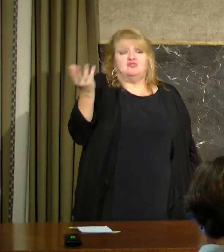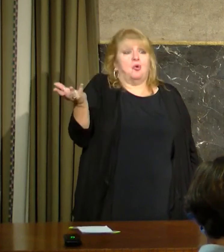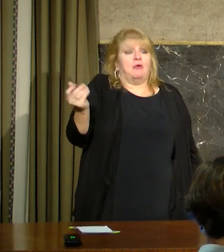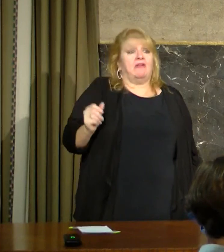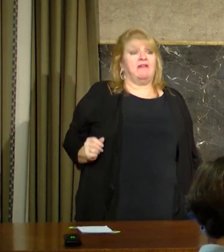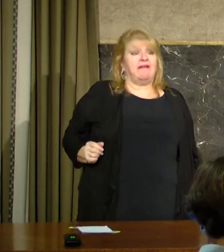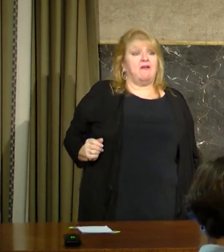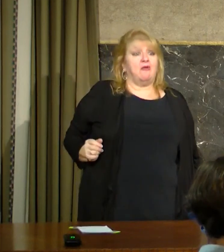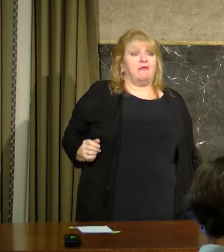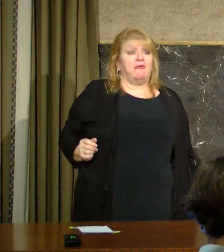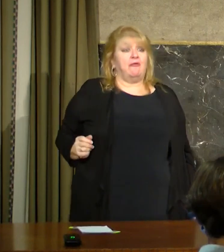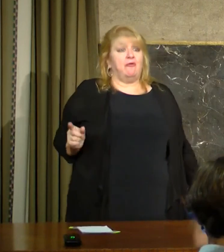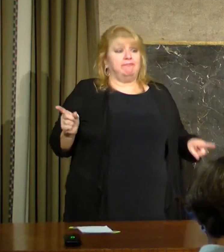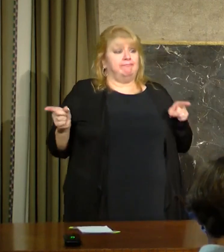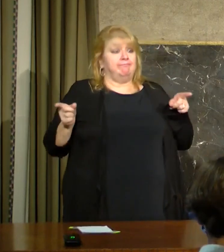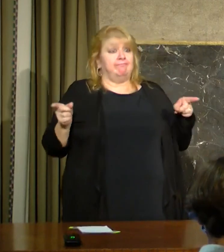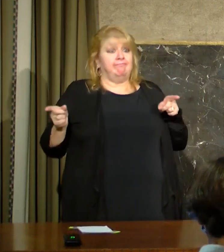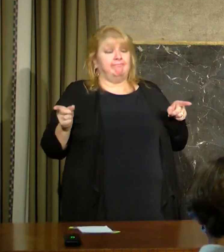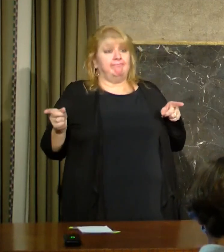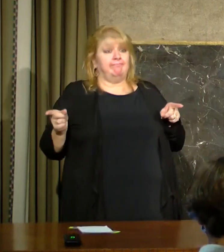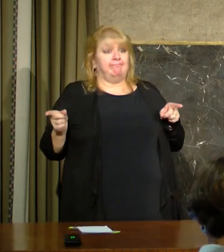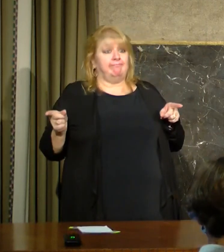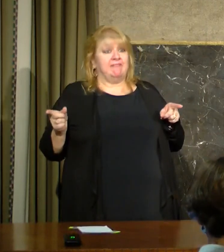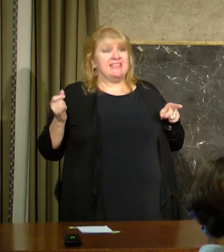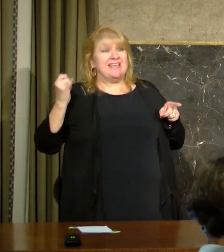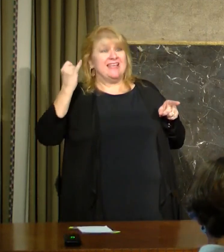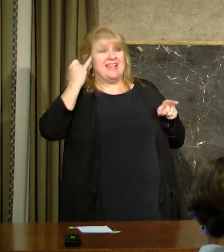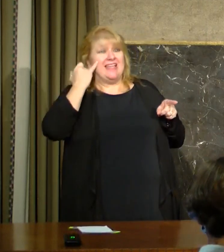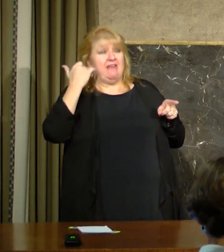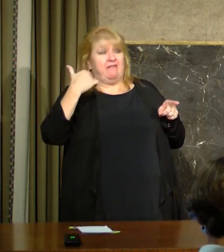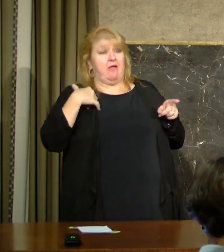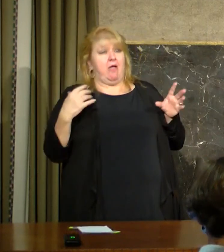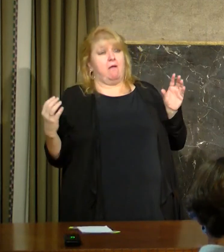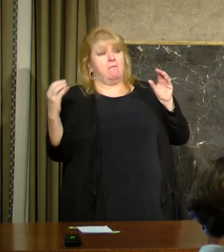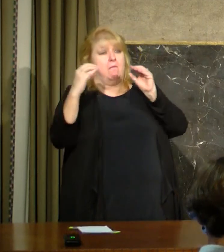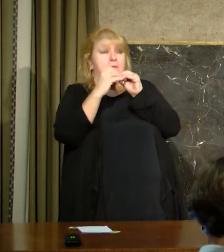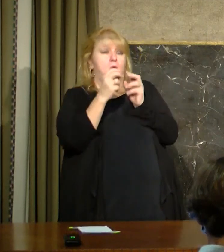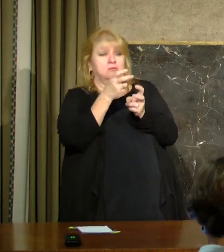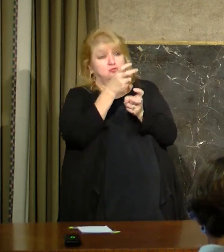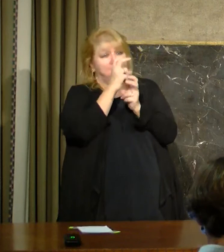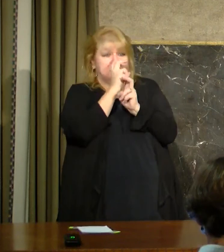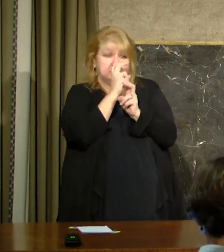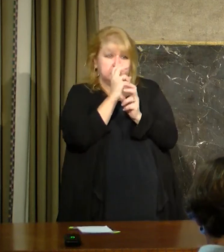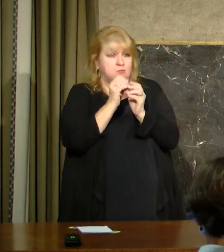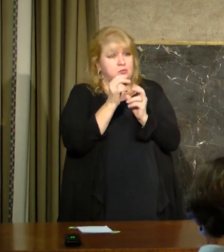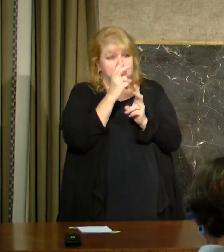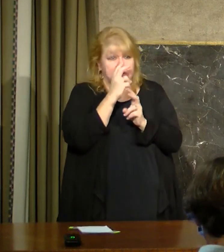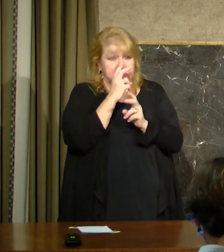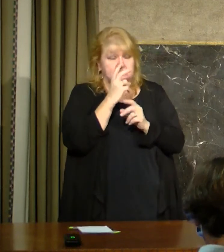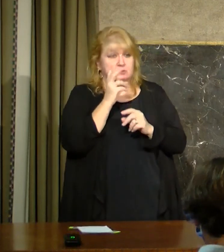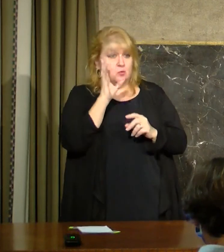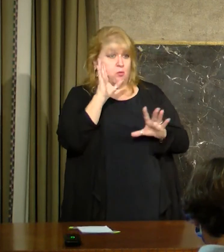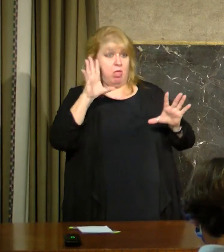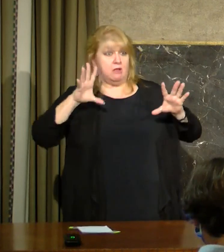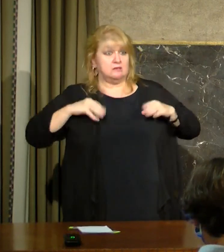are in place, what makes you believe that if I impose more restrictions and mitigation measures that they're going to follow those?